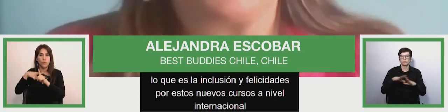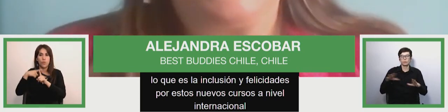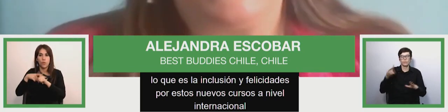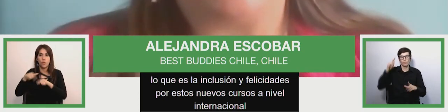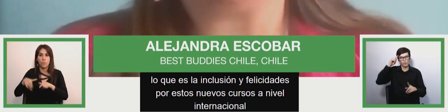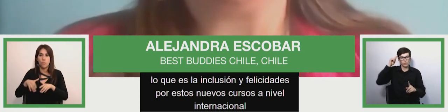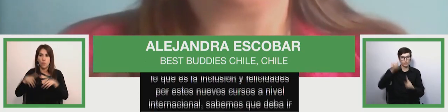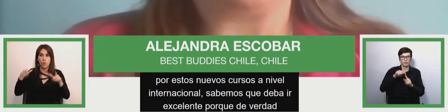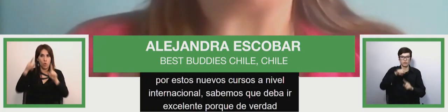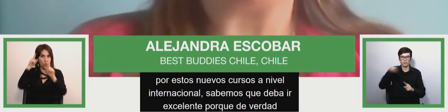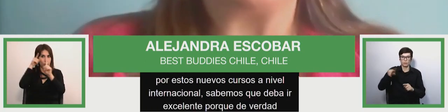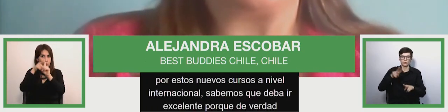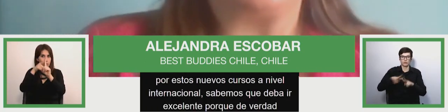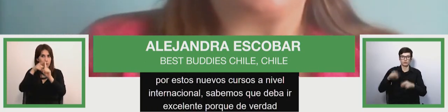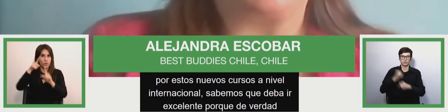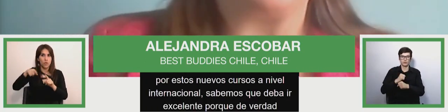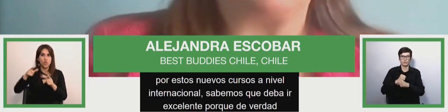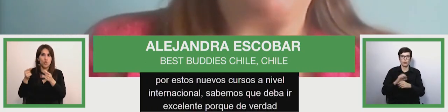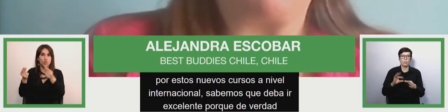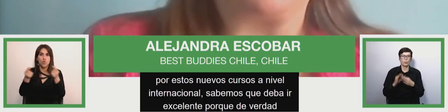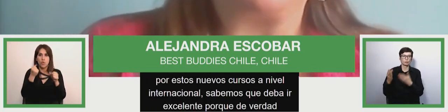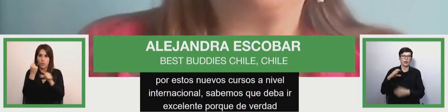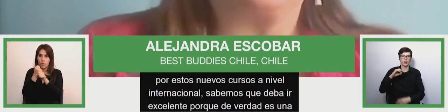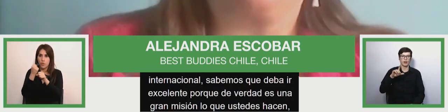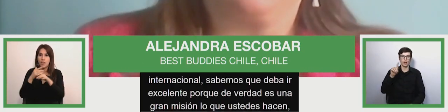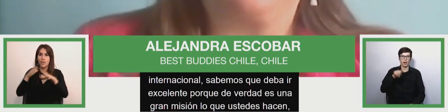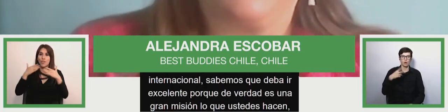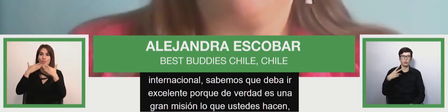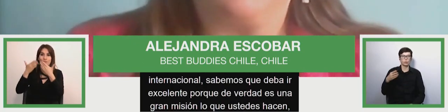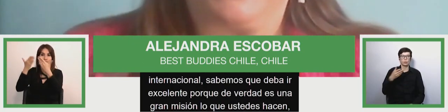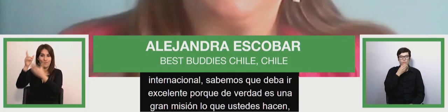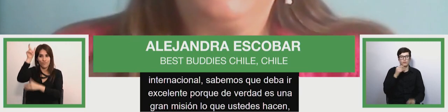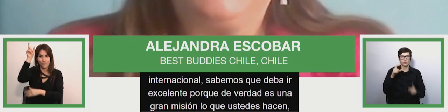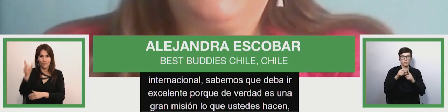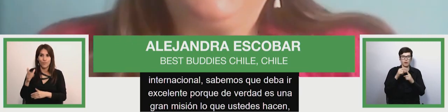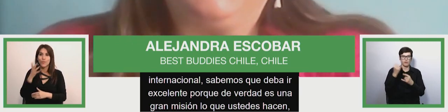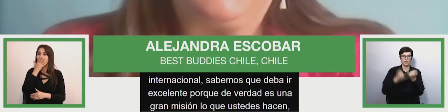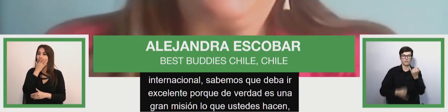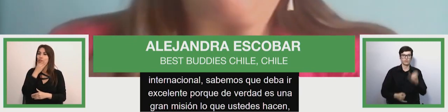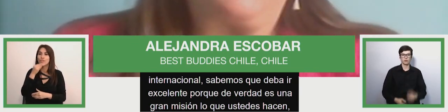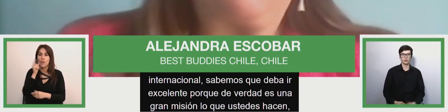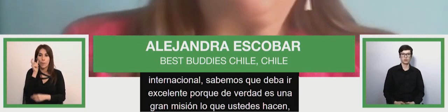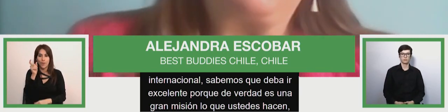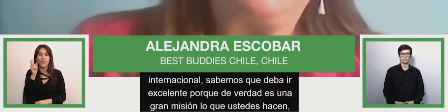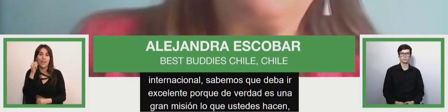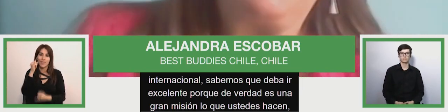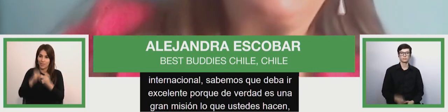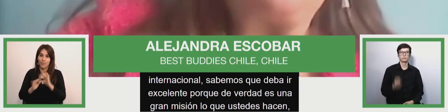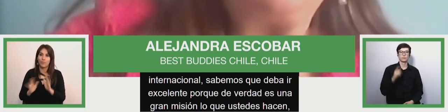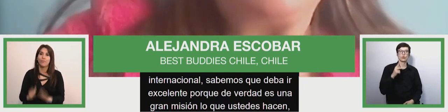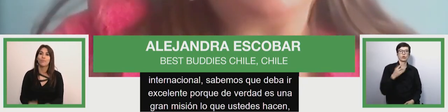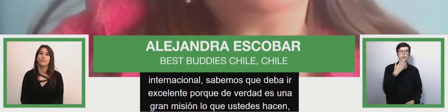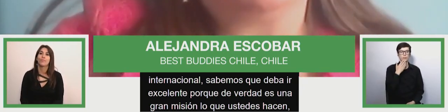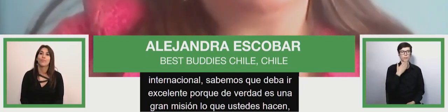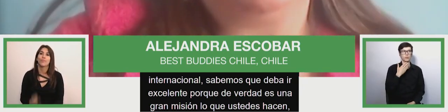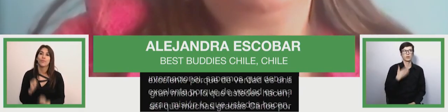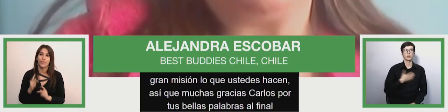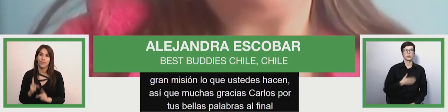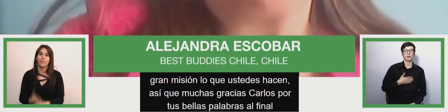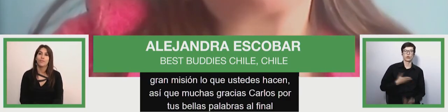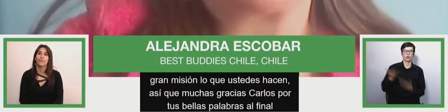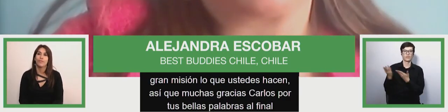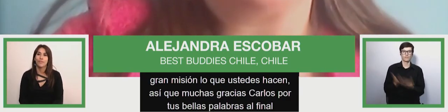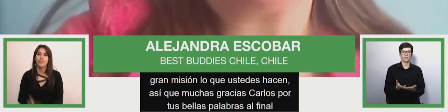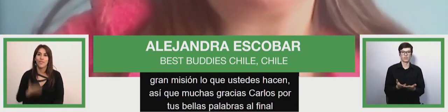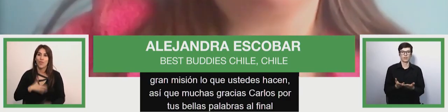for these new courses at the international level and we know that you can do x be excellent because it's a big